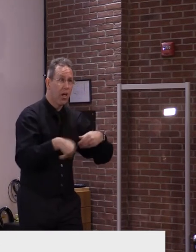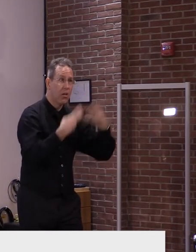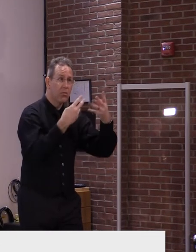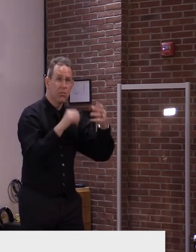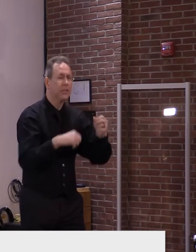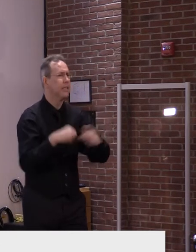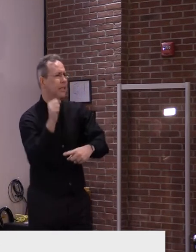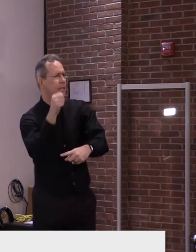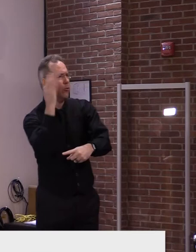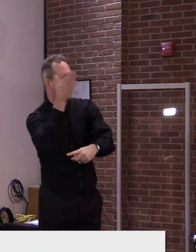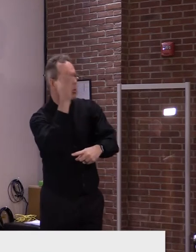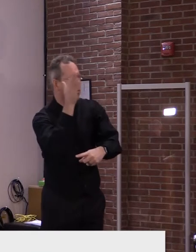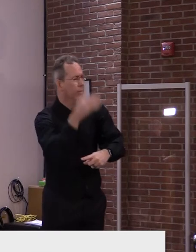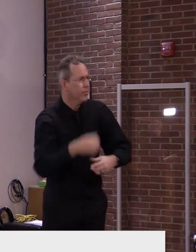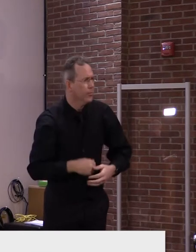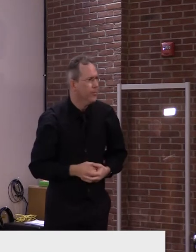see them.